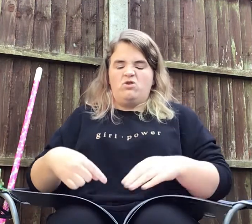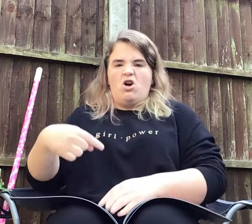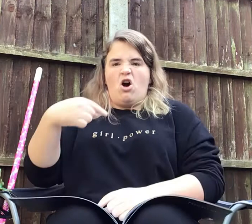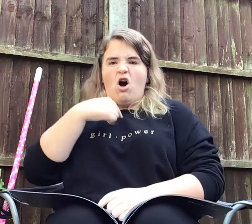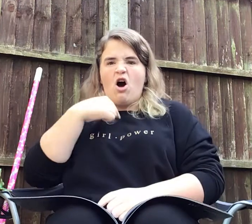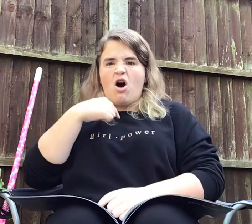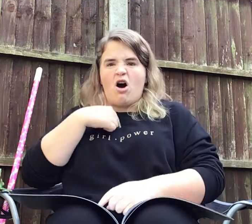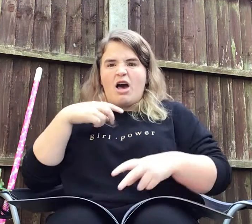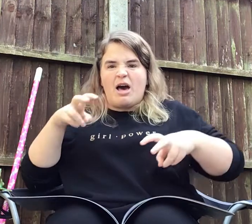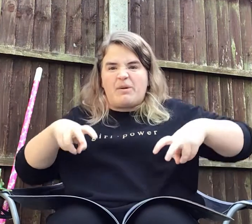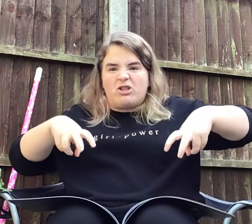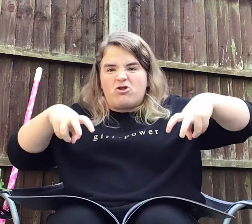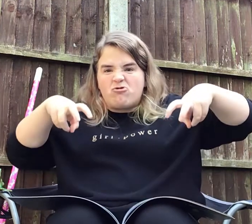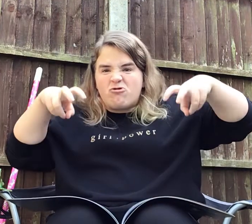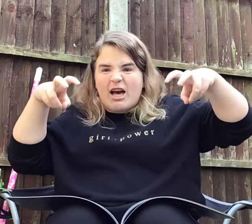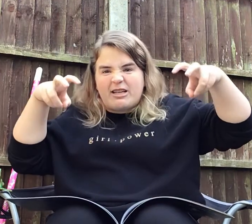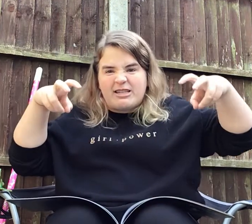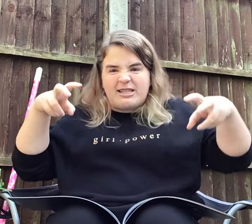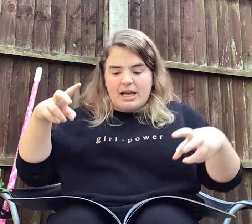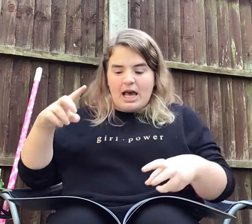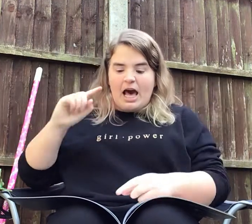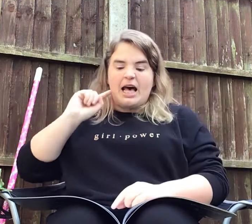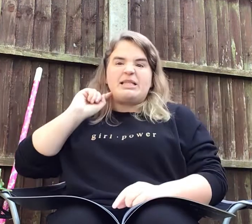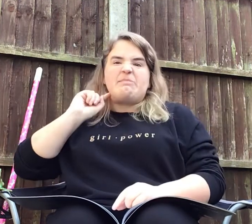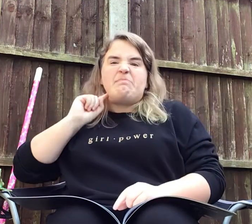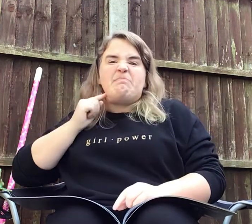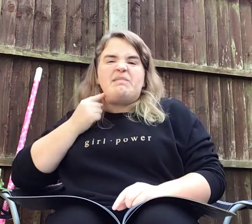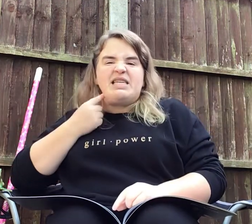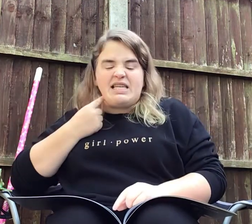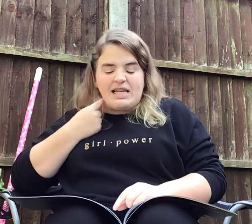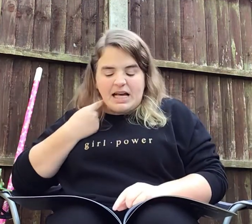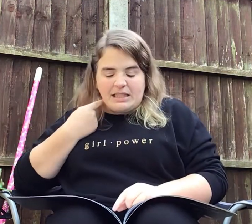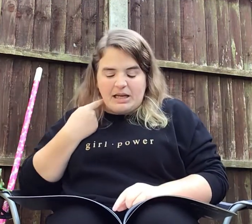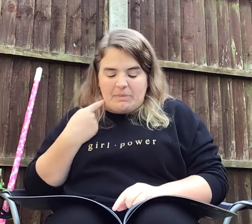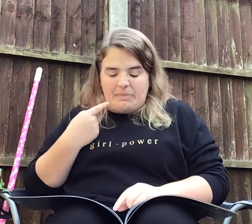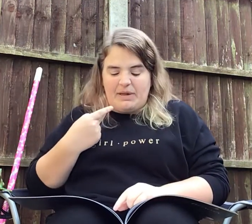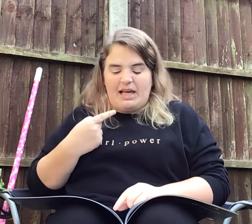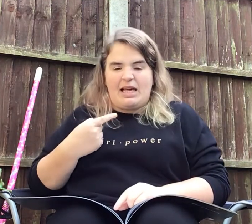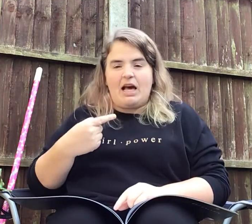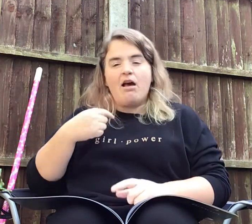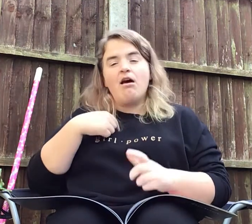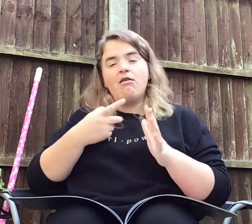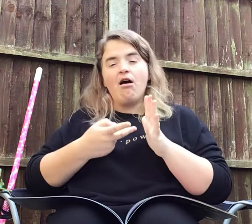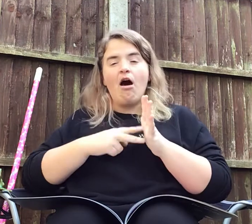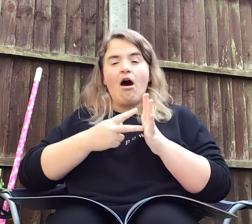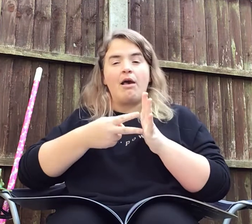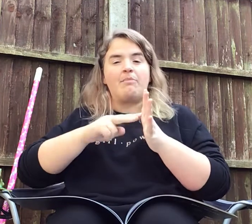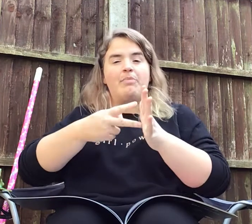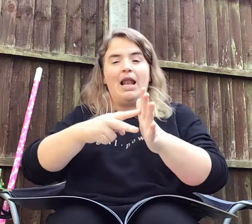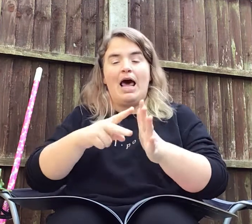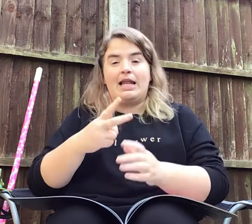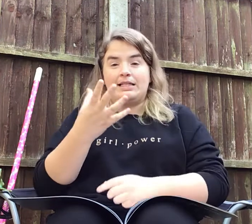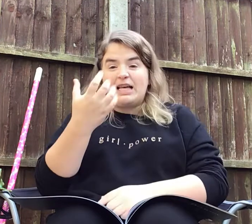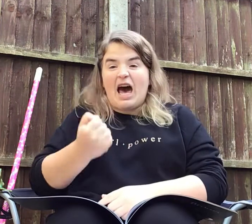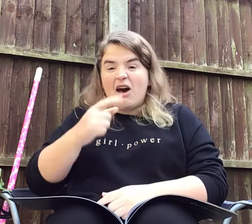I am a dragon, as mean as can be. And I'm planning to have